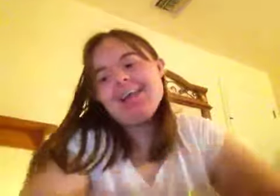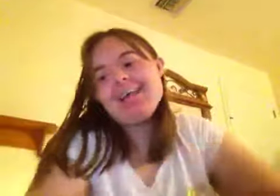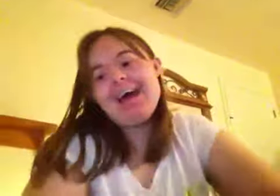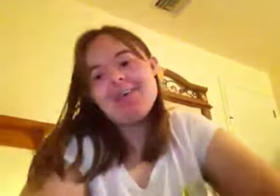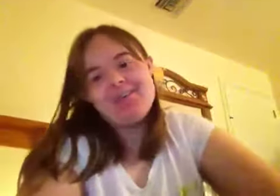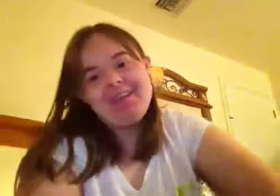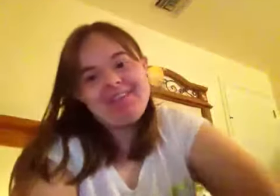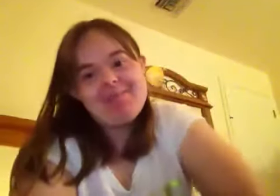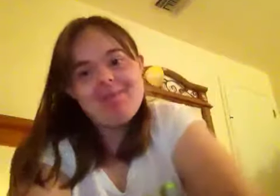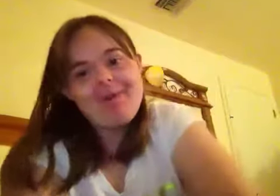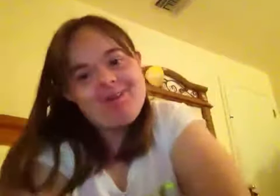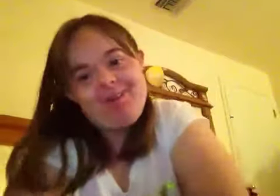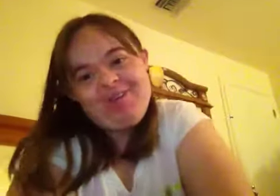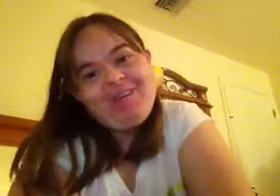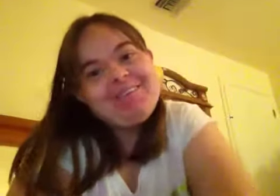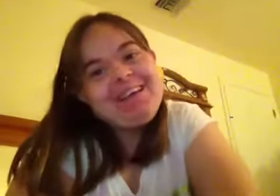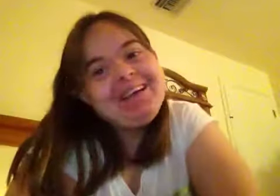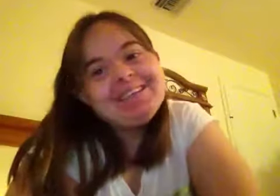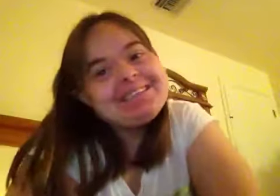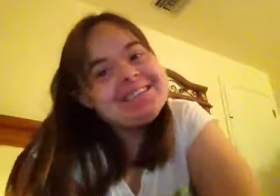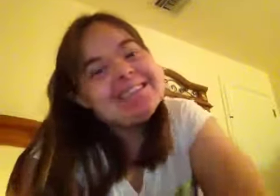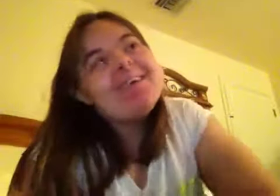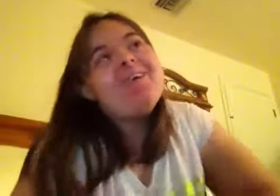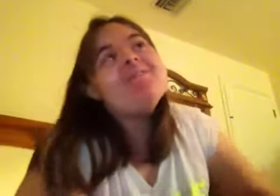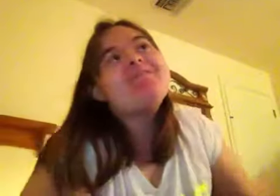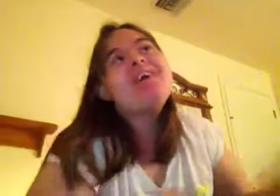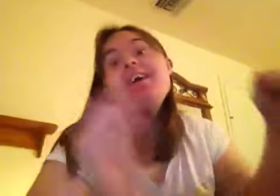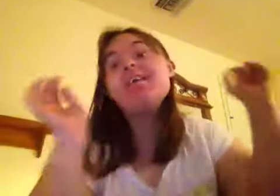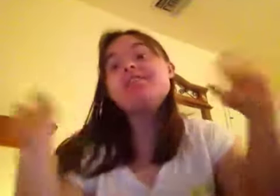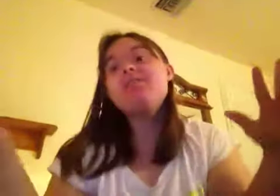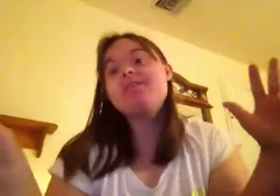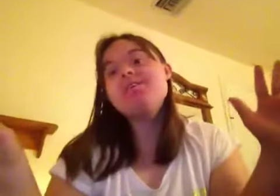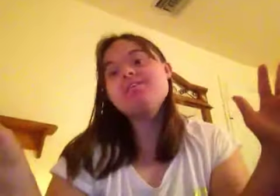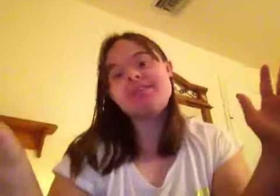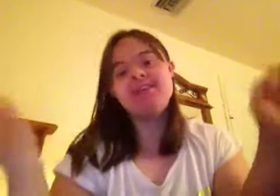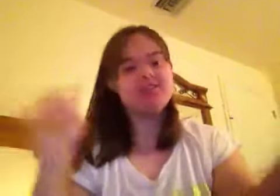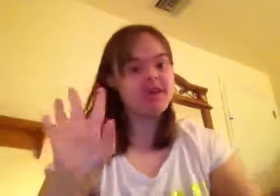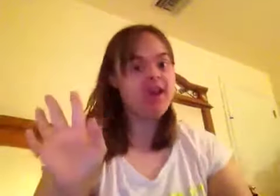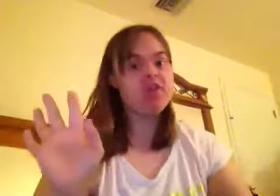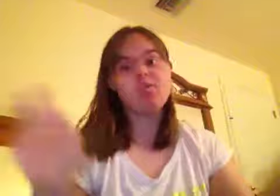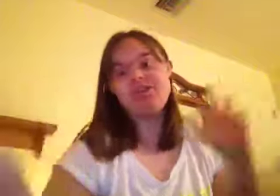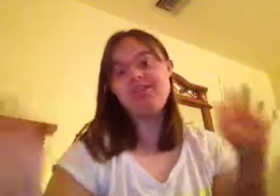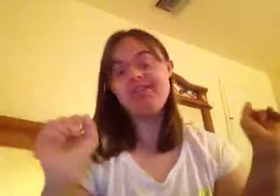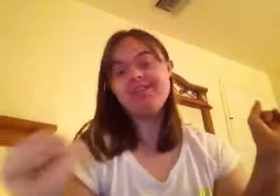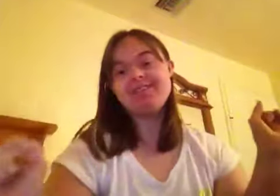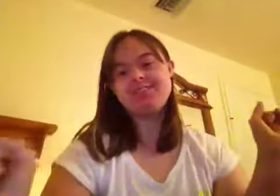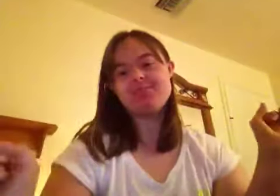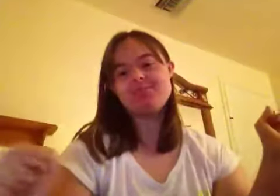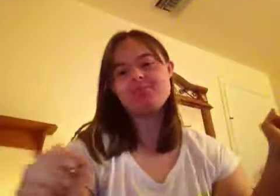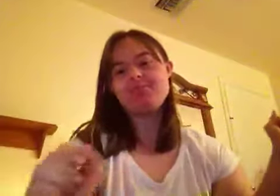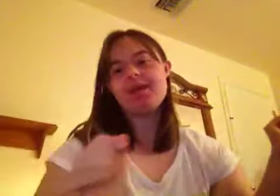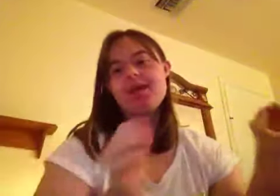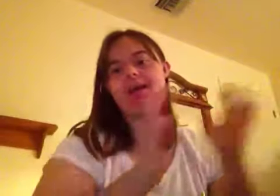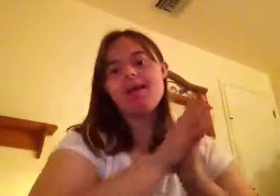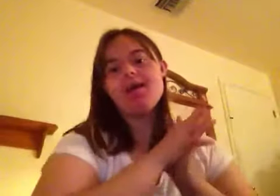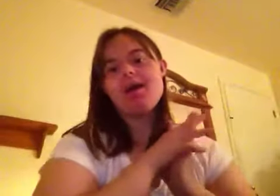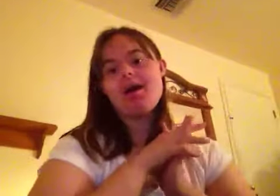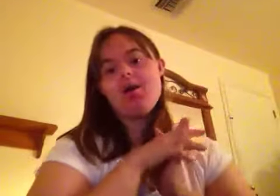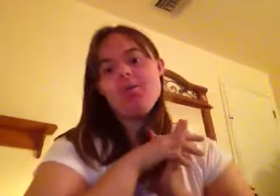have laugh every time I watch a movie so if Lucas and Jenny is watching this I hope